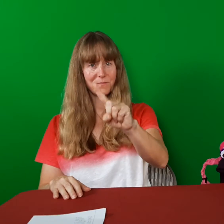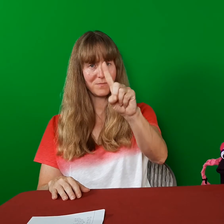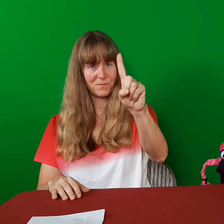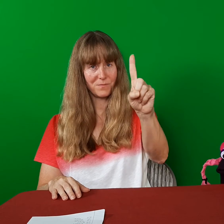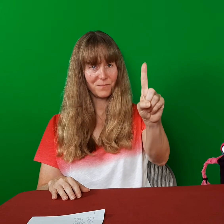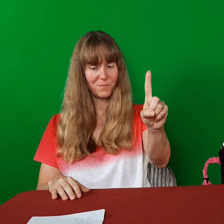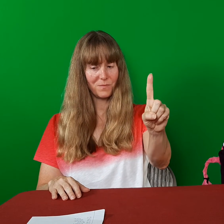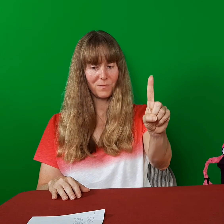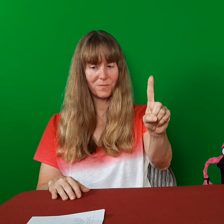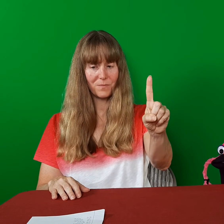Wig.